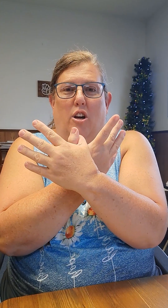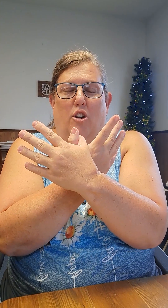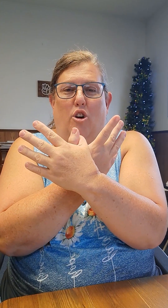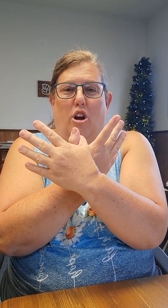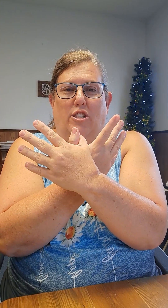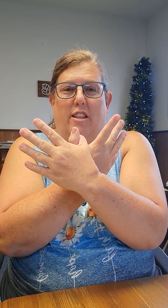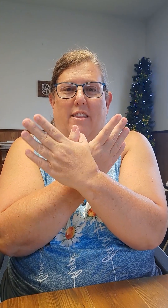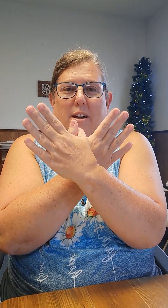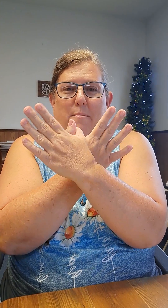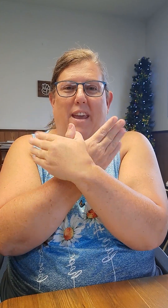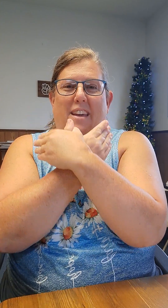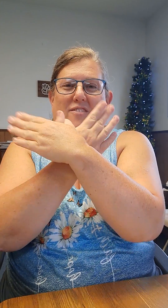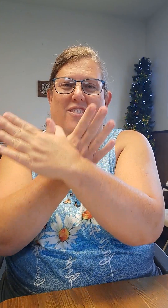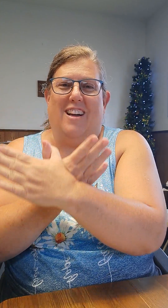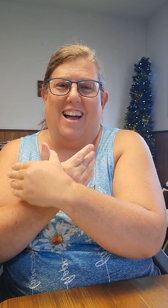Hook onto the thumb and fly.